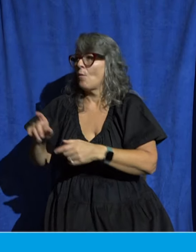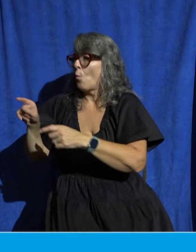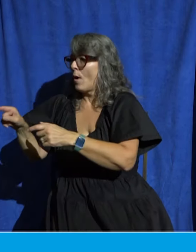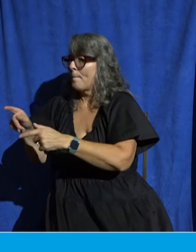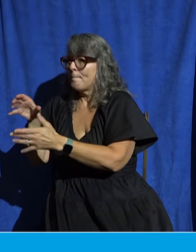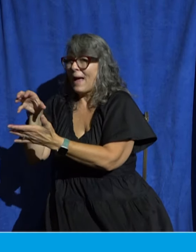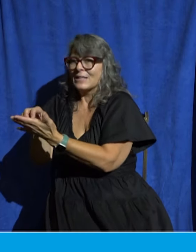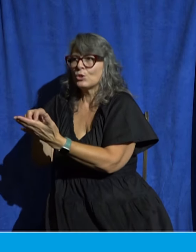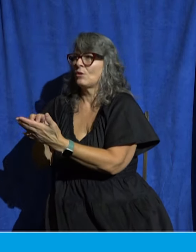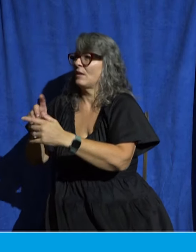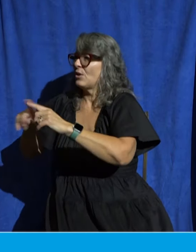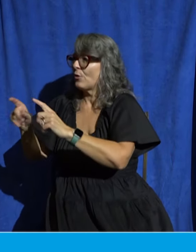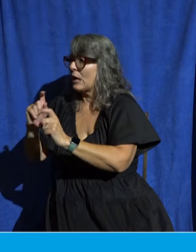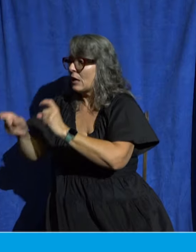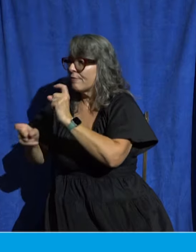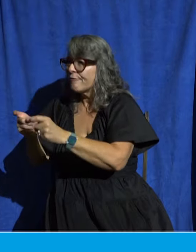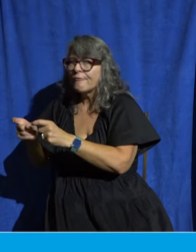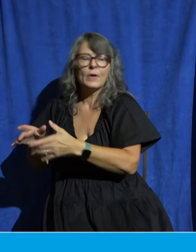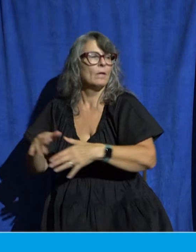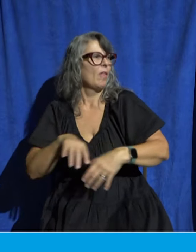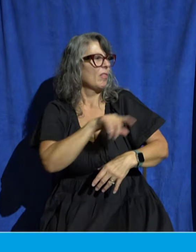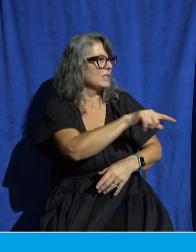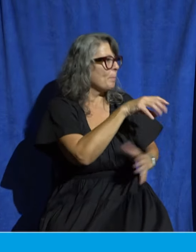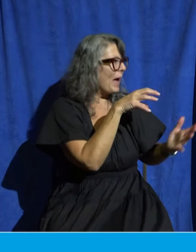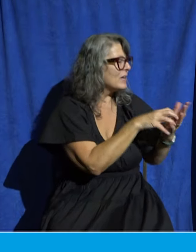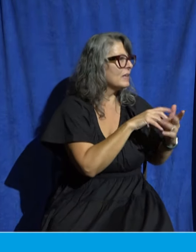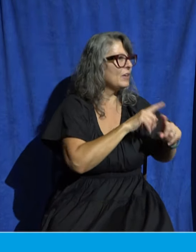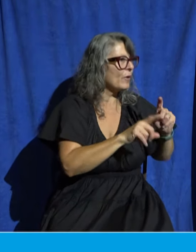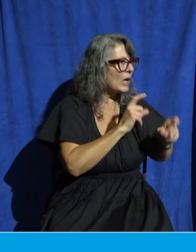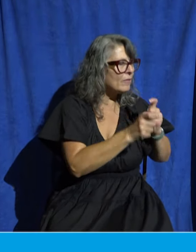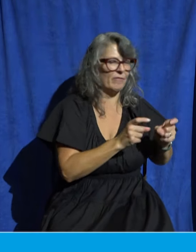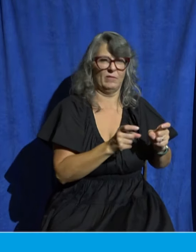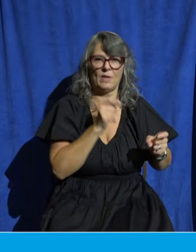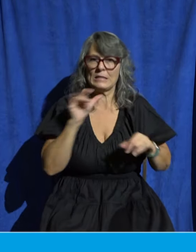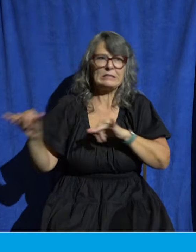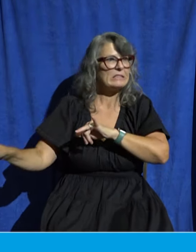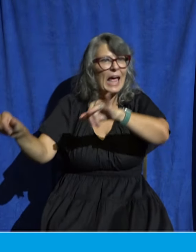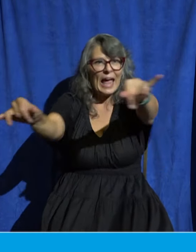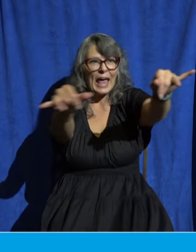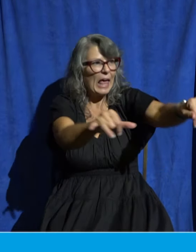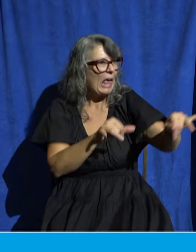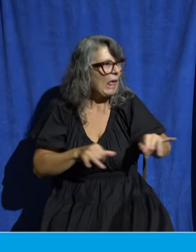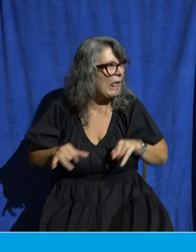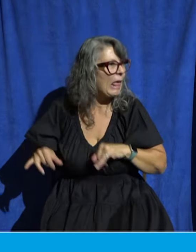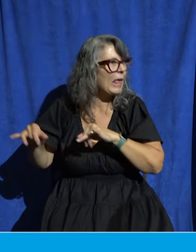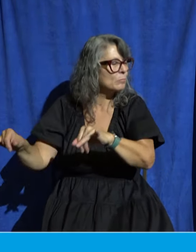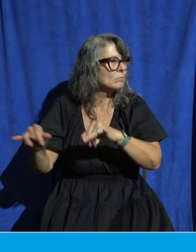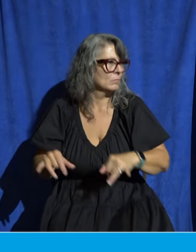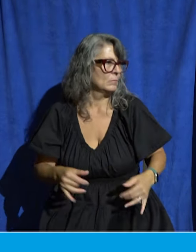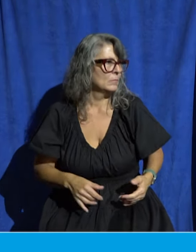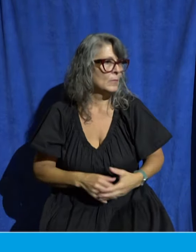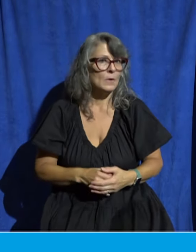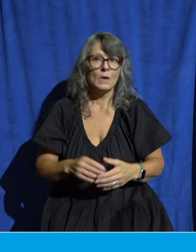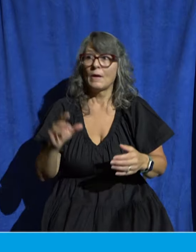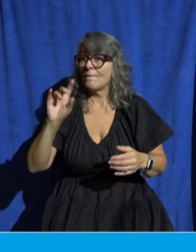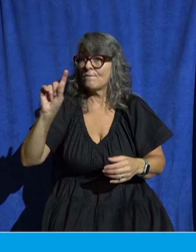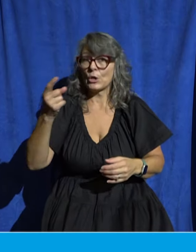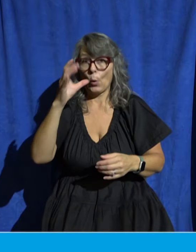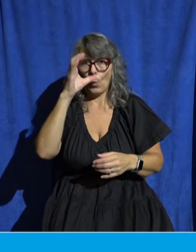we read today there's seven gifts that Paul talks about here in Romans 12. He'll list many more in 1 Corinthians 12 and then when Peter talks about